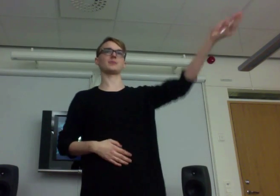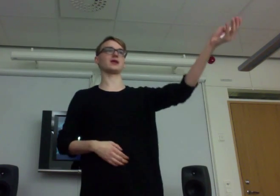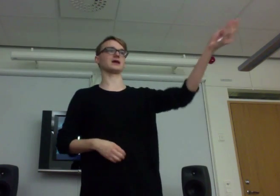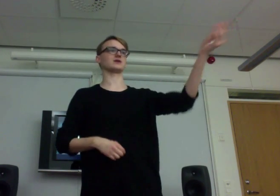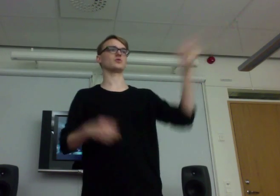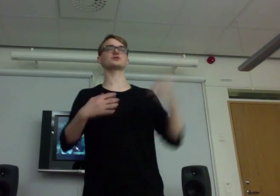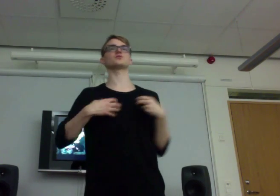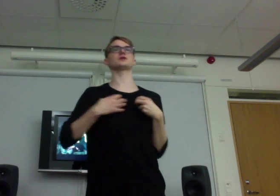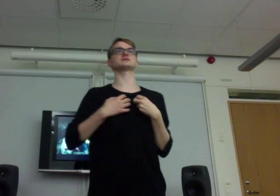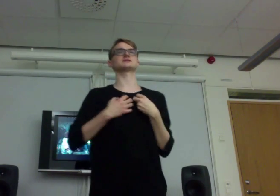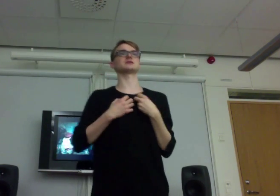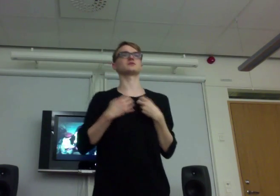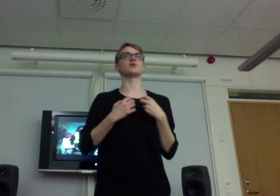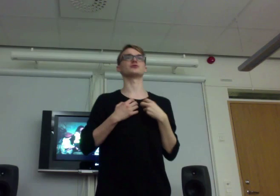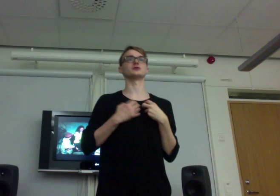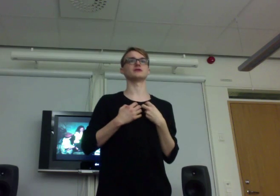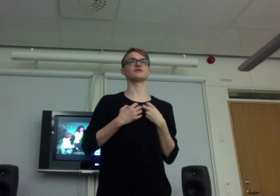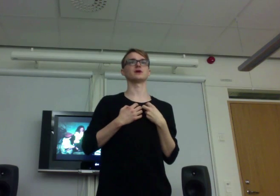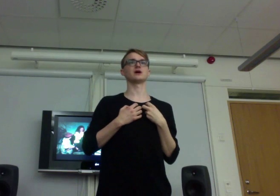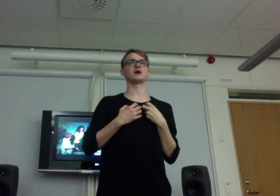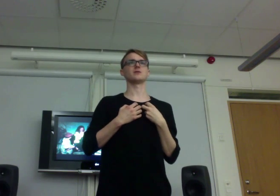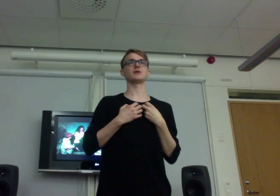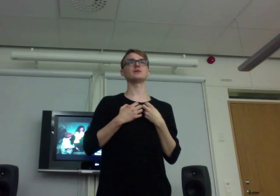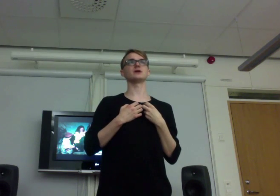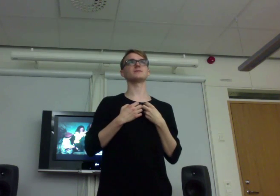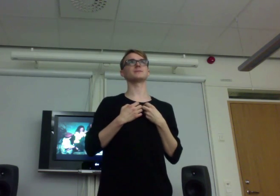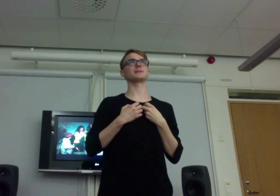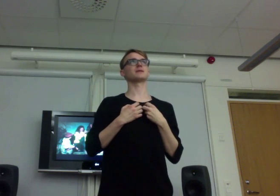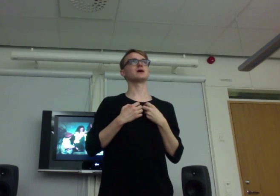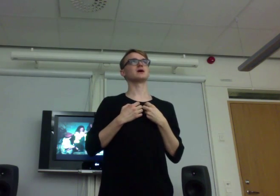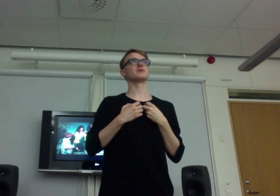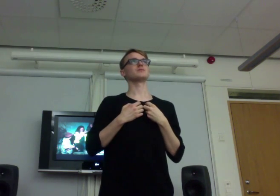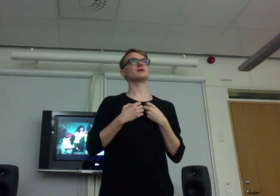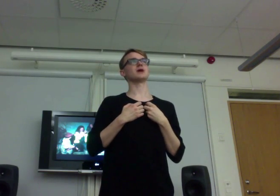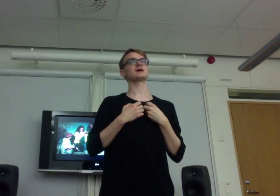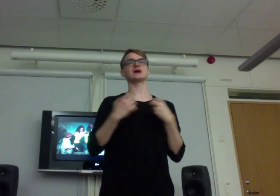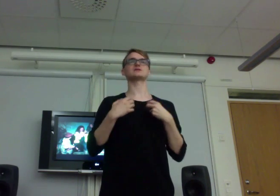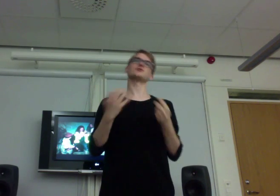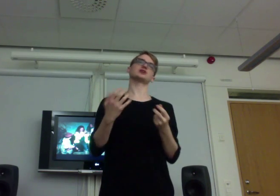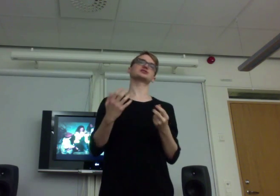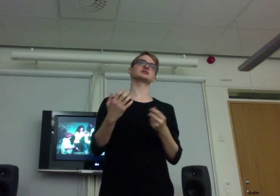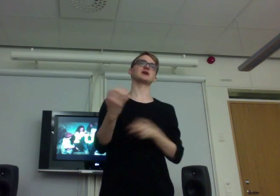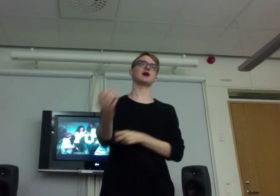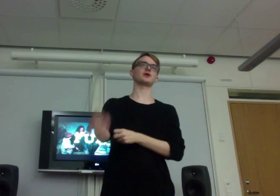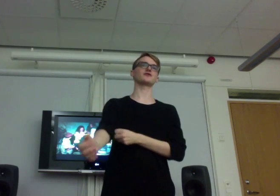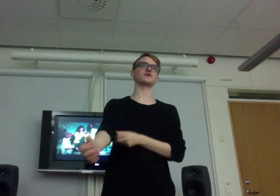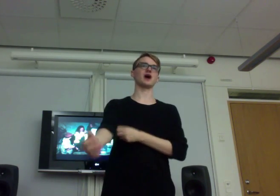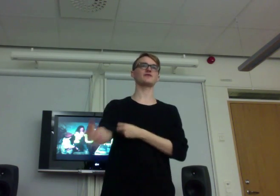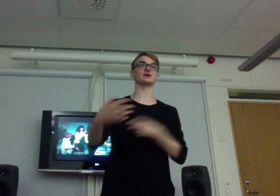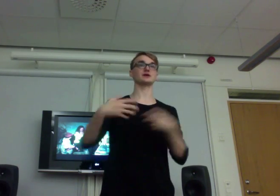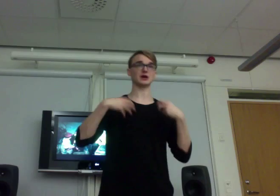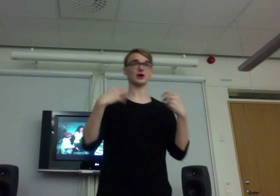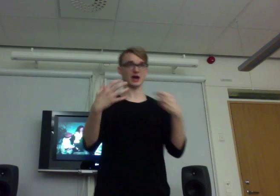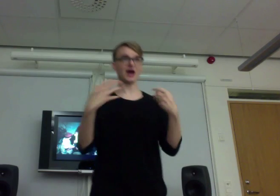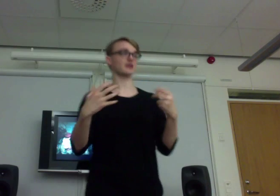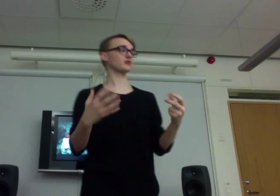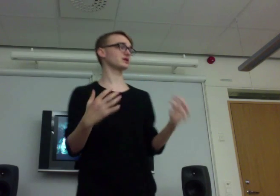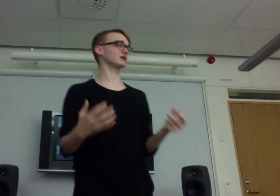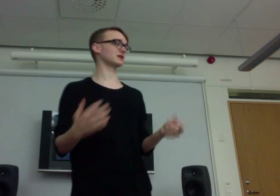play? What, what is it that we want to live? Maybe, maybe I get the rush out of having had a really intense